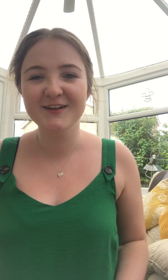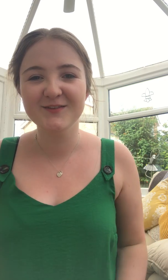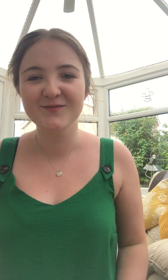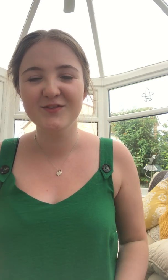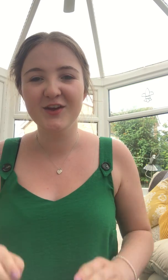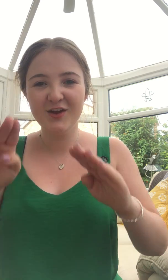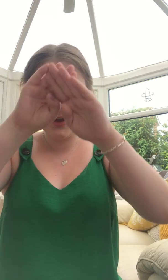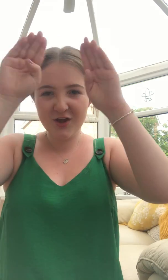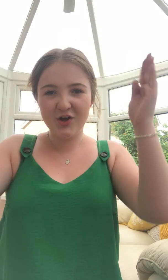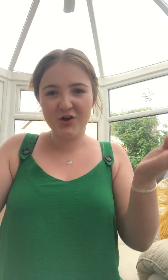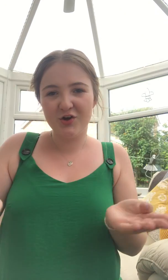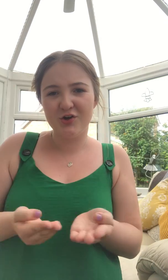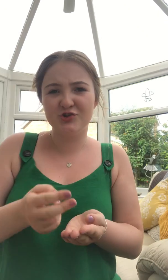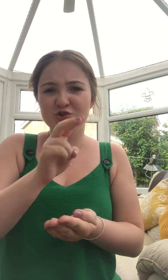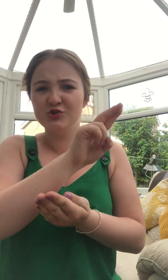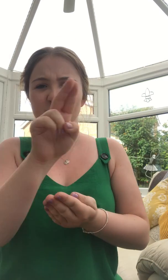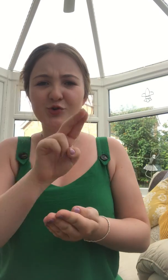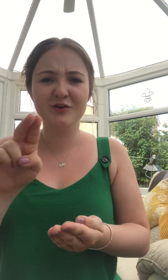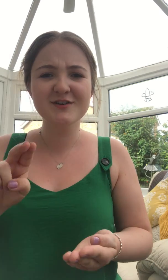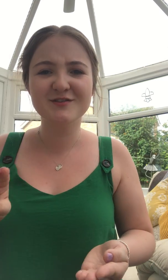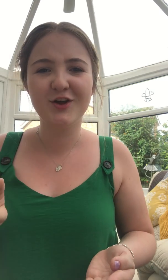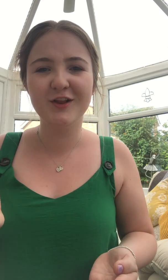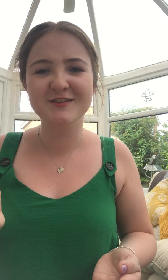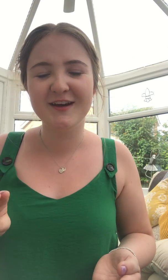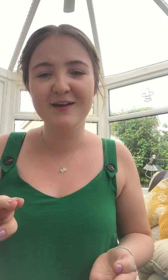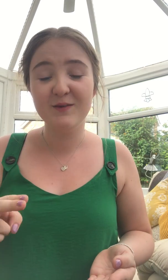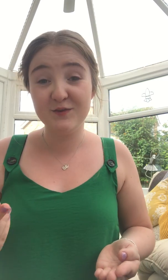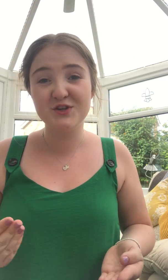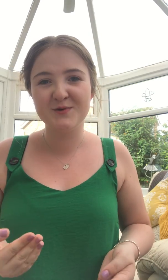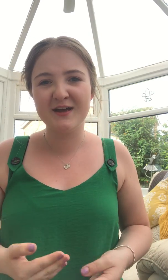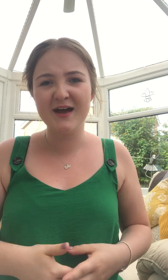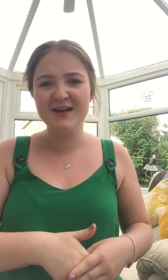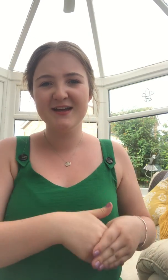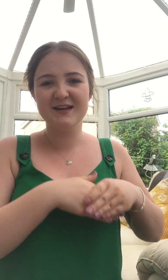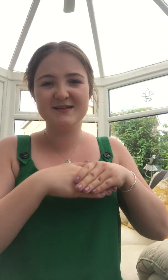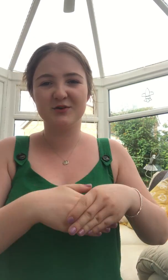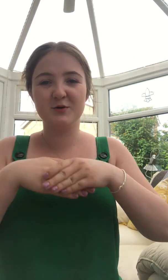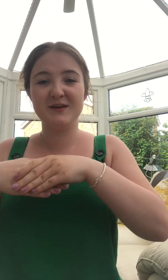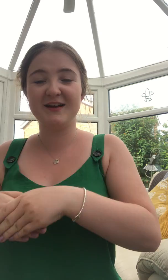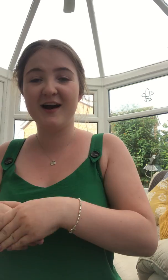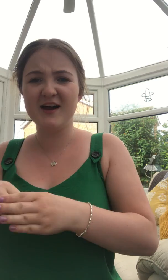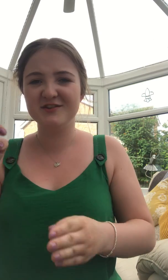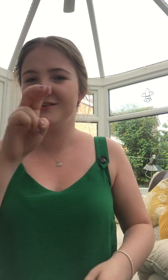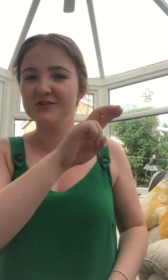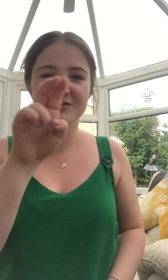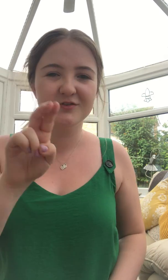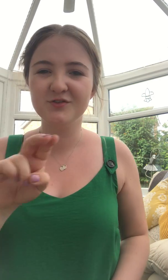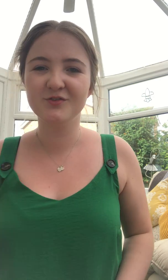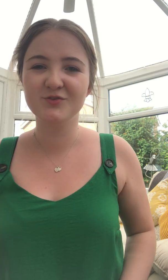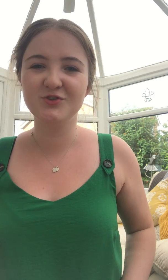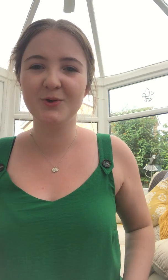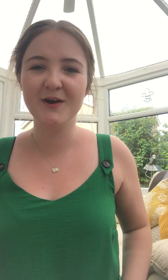a tourist holiday if you're doing that is it going to be a guided tour